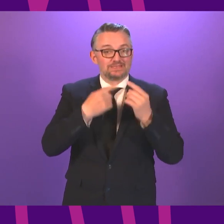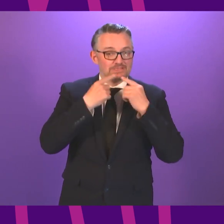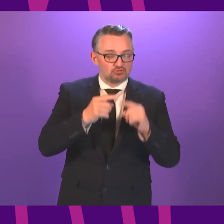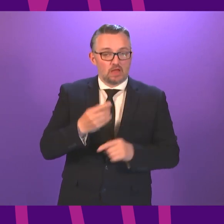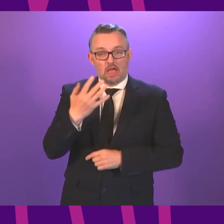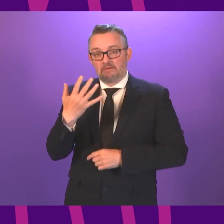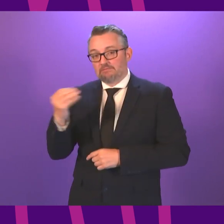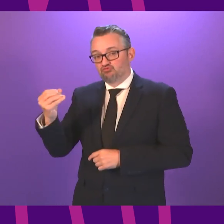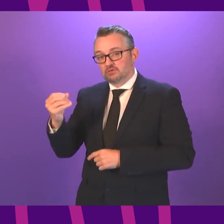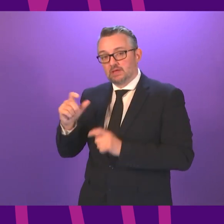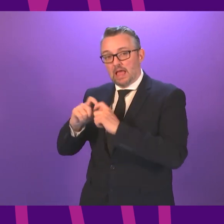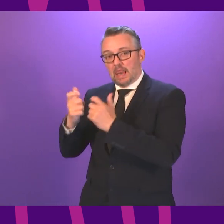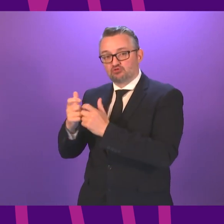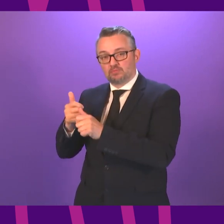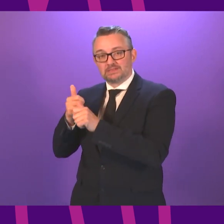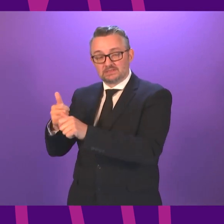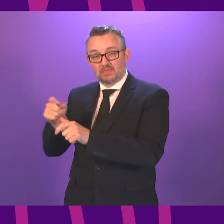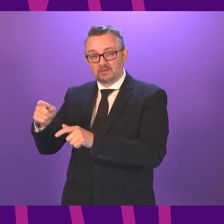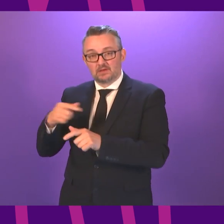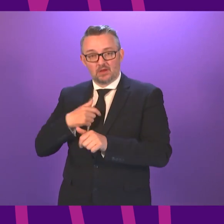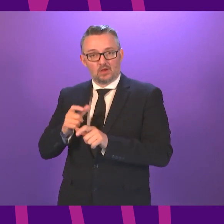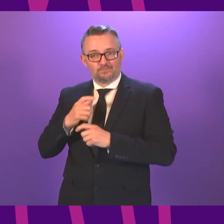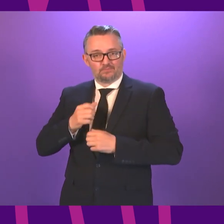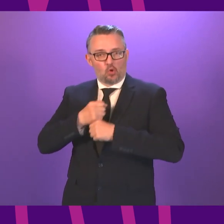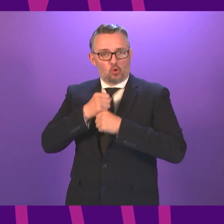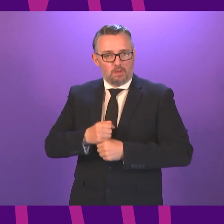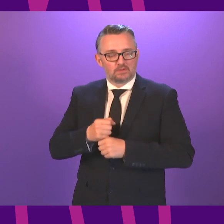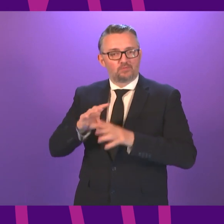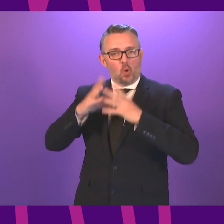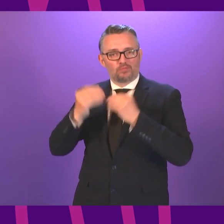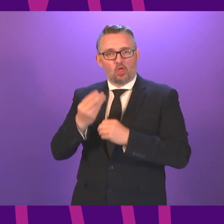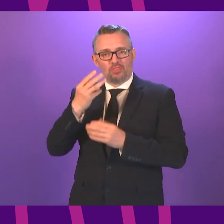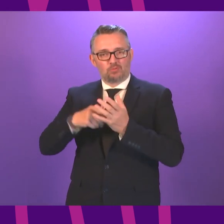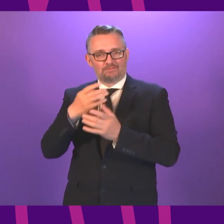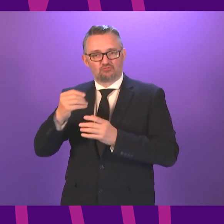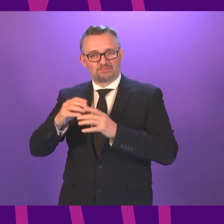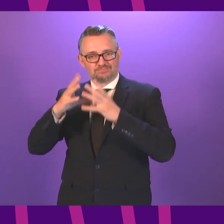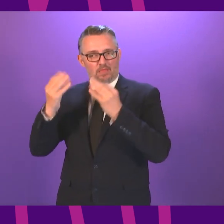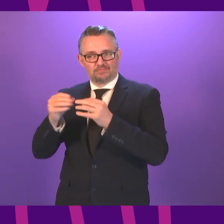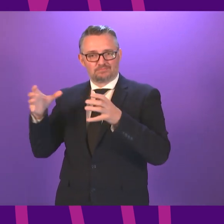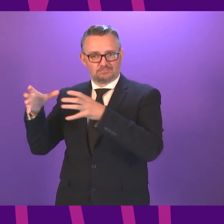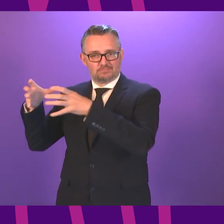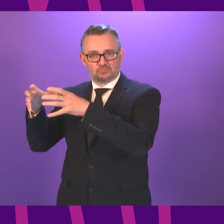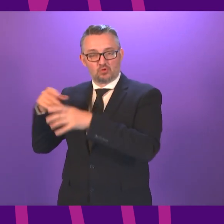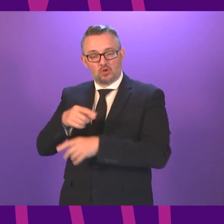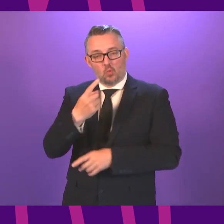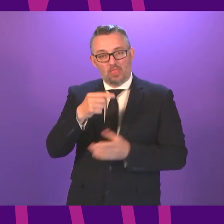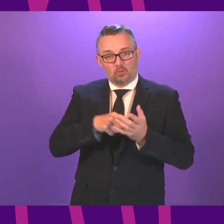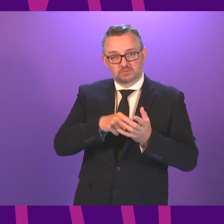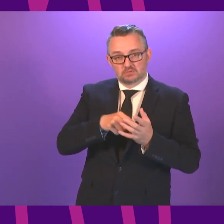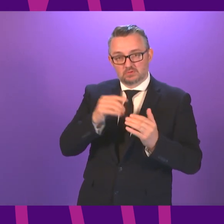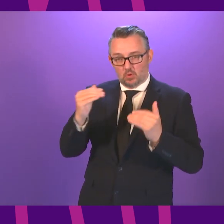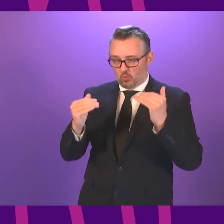part of our overall commitment to 3,500 teachers and classroom assistants that is whole-time